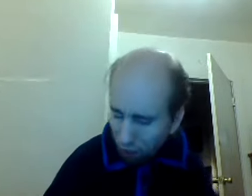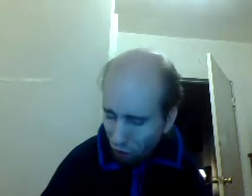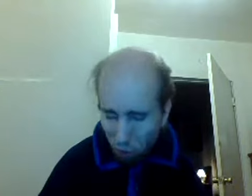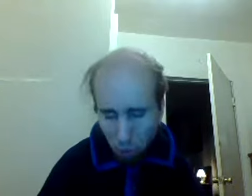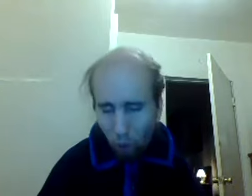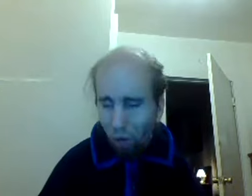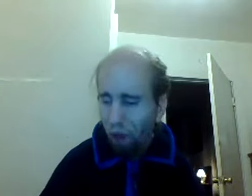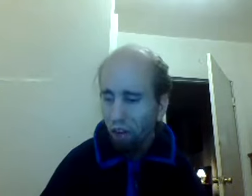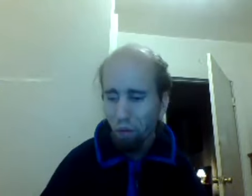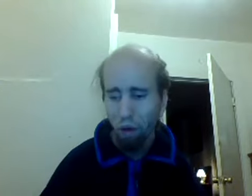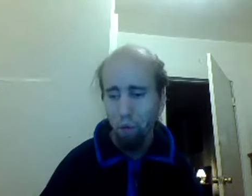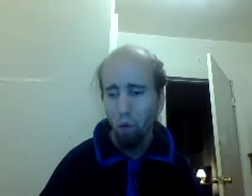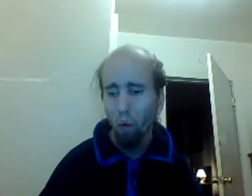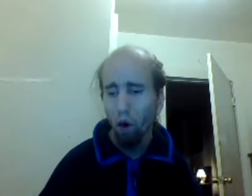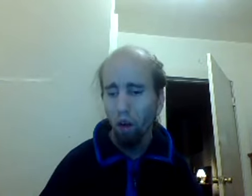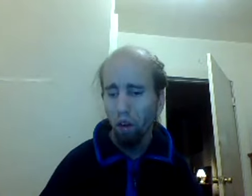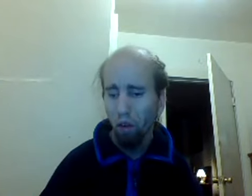that just motivates me more